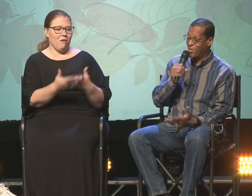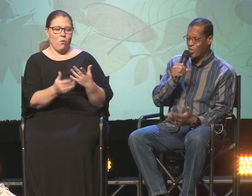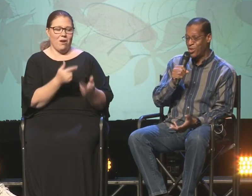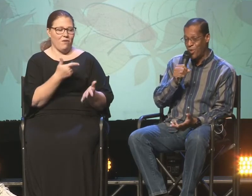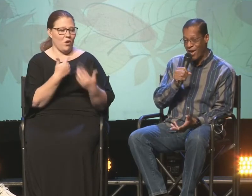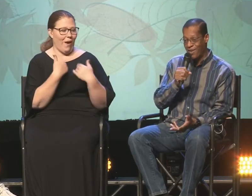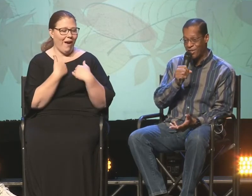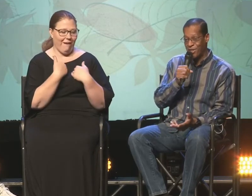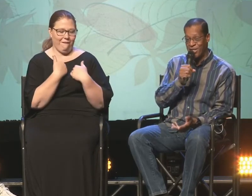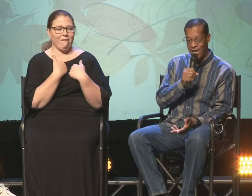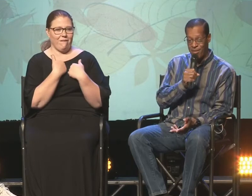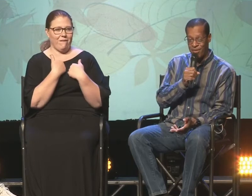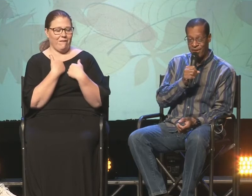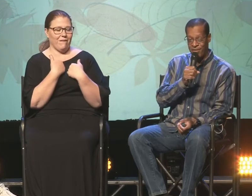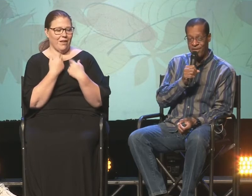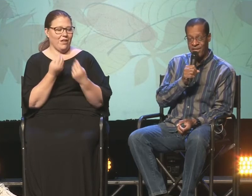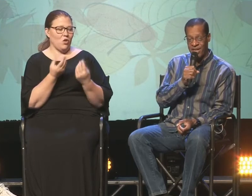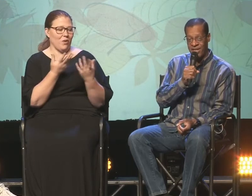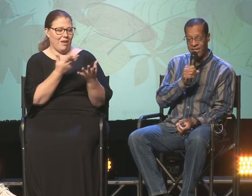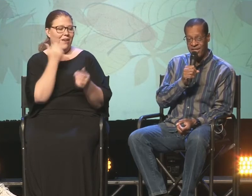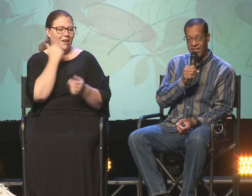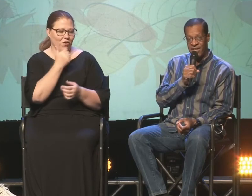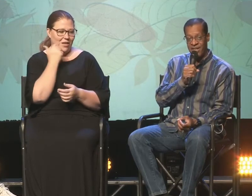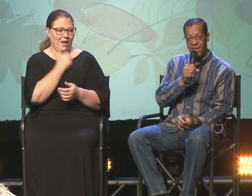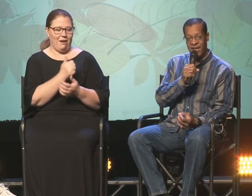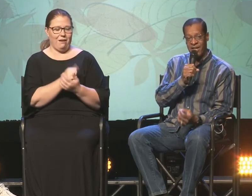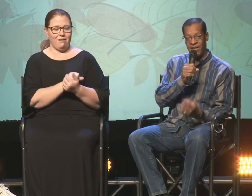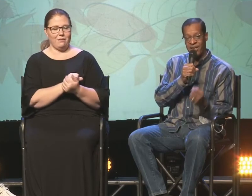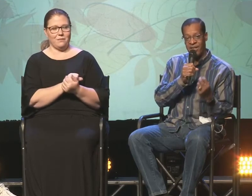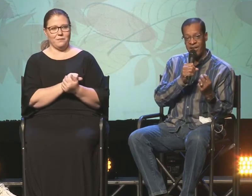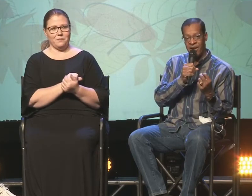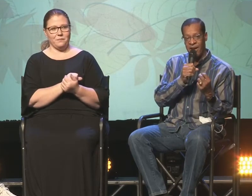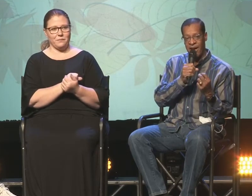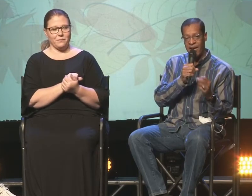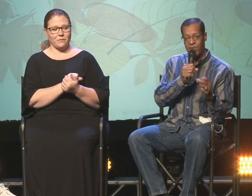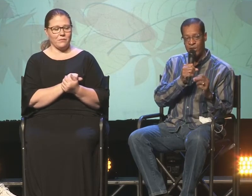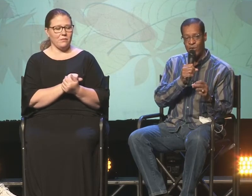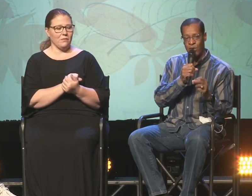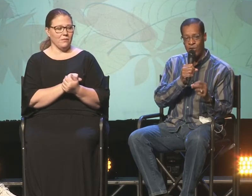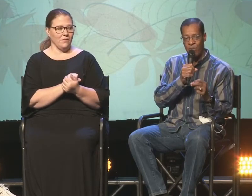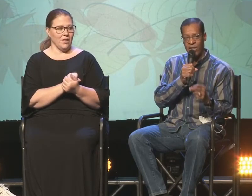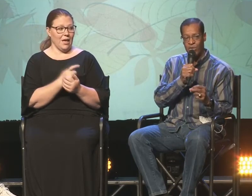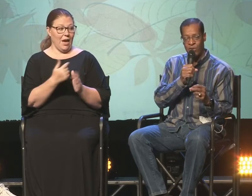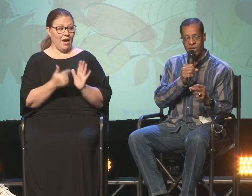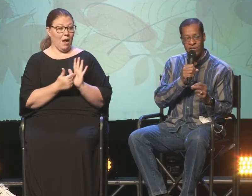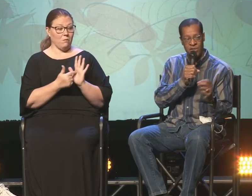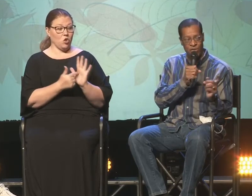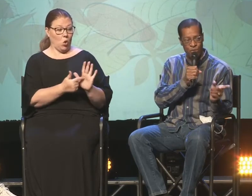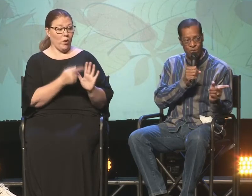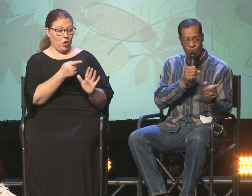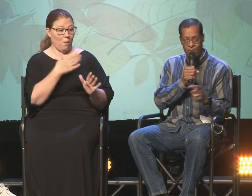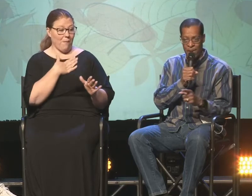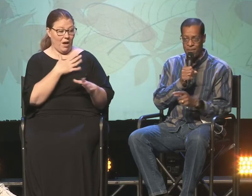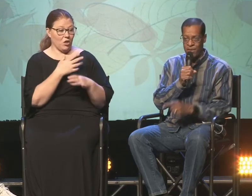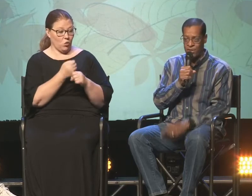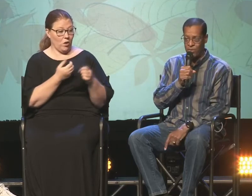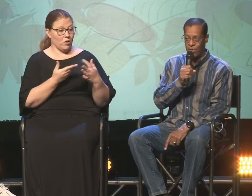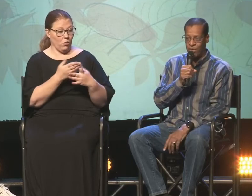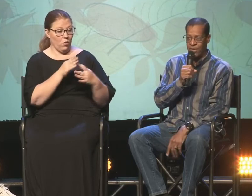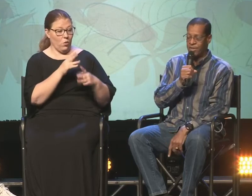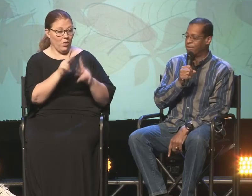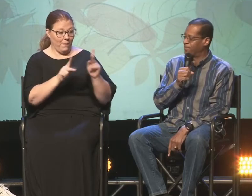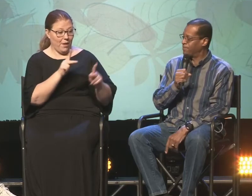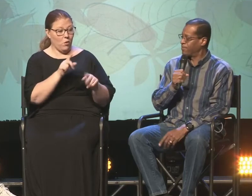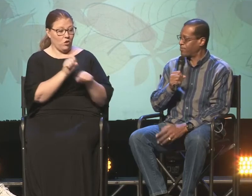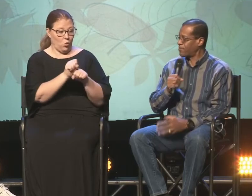what you have to the table every day. And I am showing you my trust through the people that you